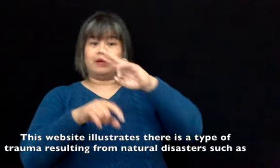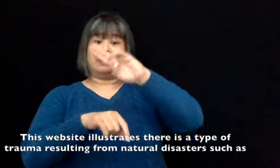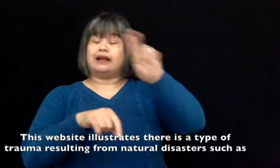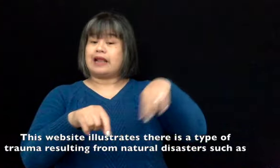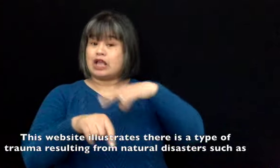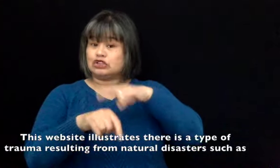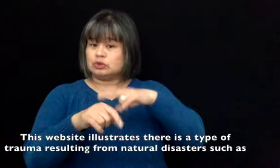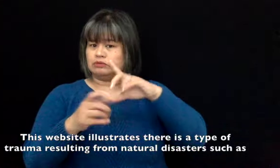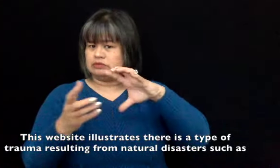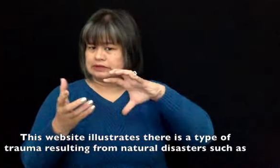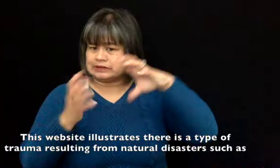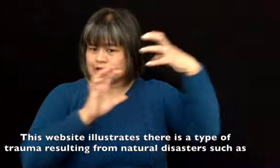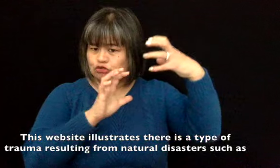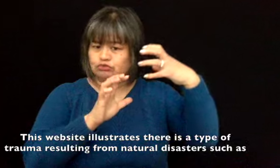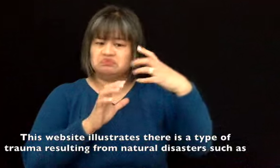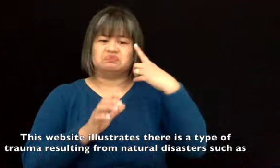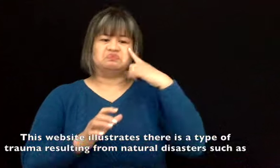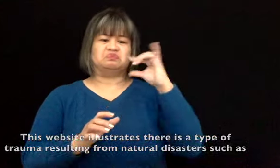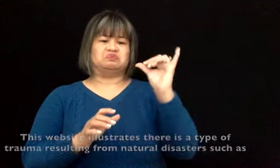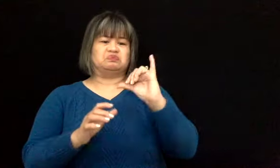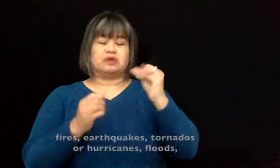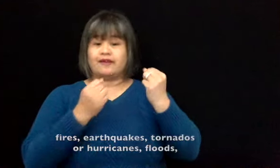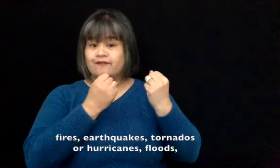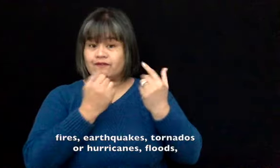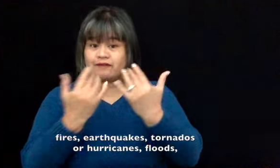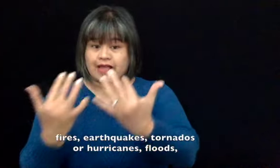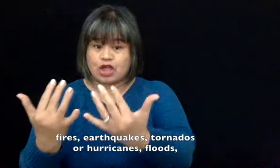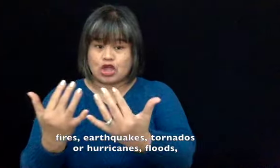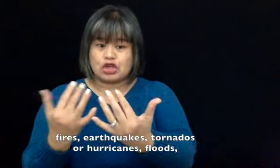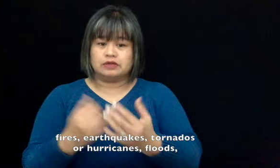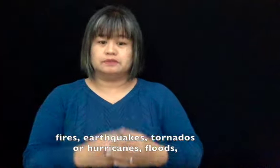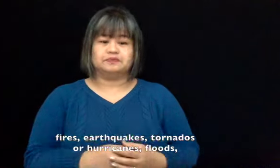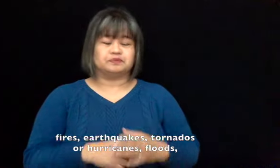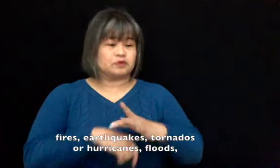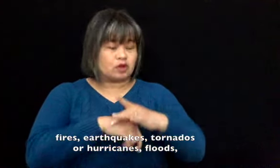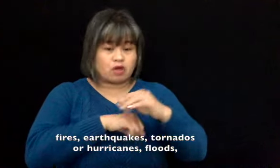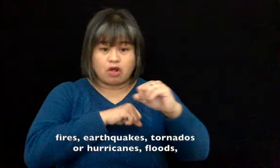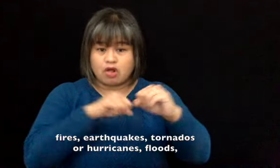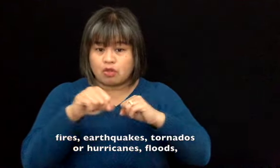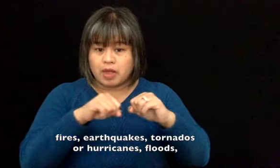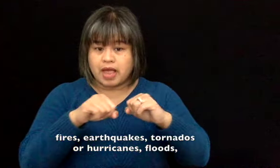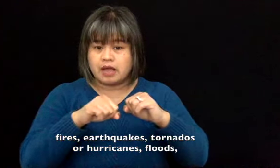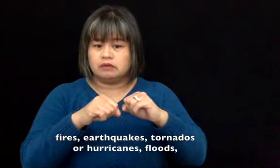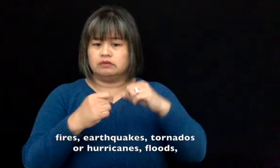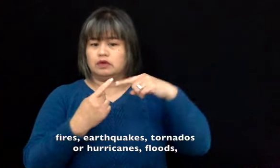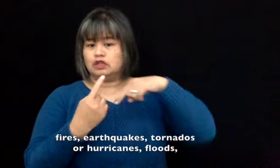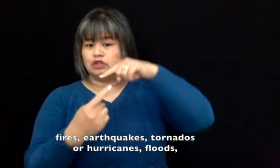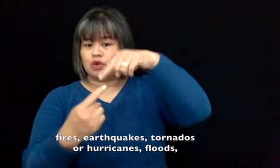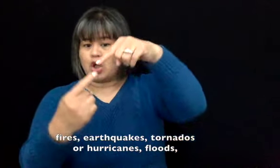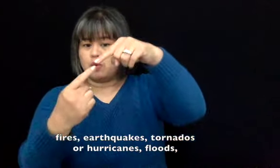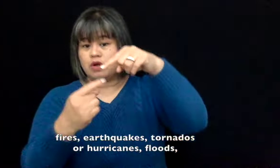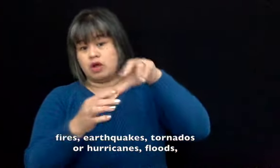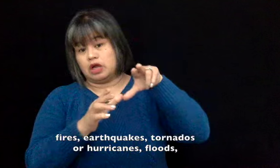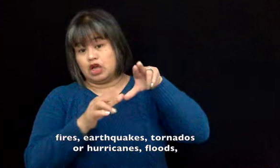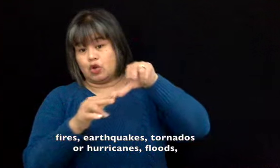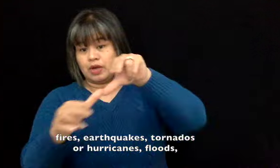such as fires, earthquakes, tornadoes, or